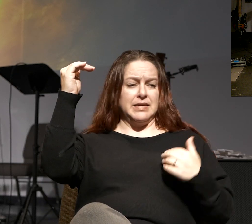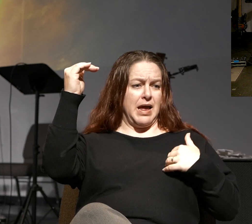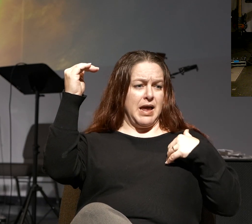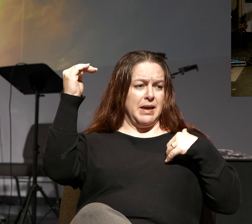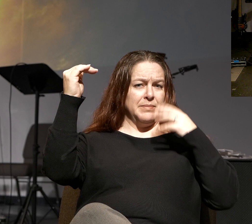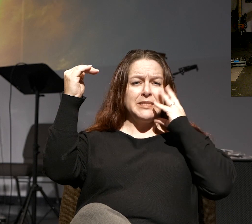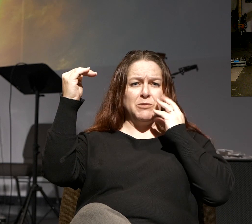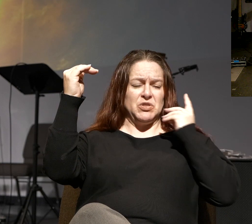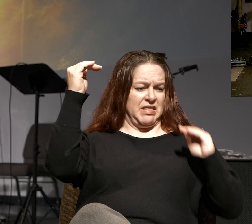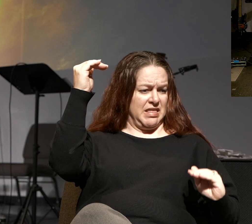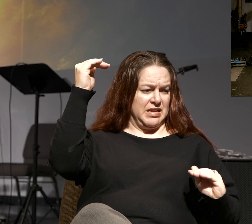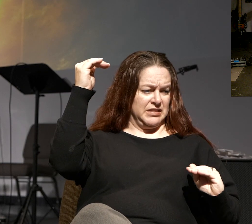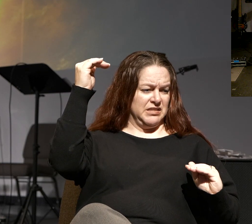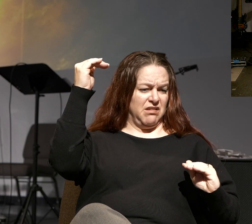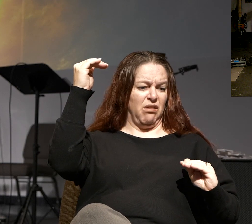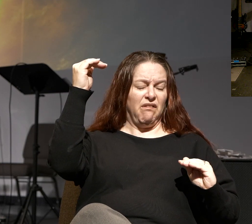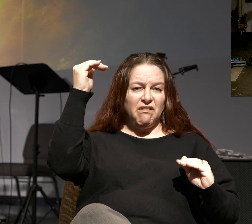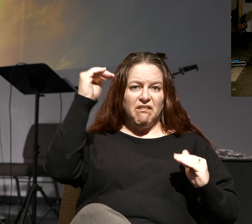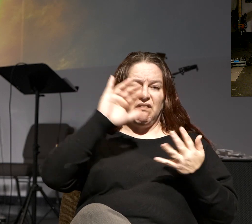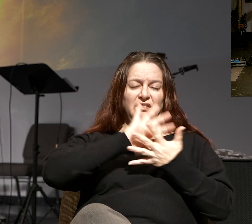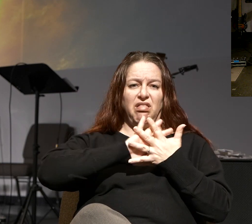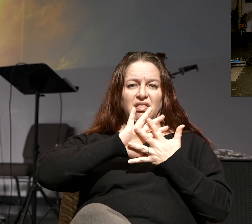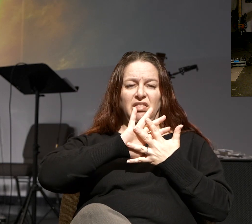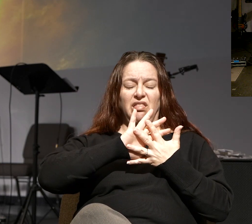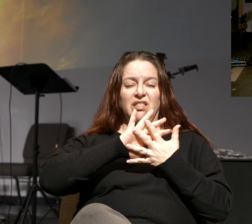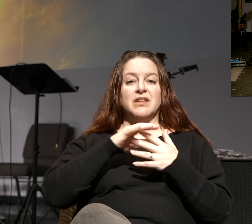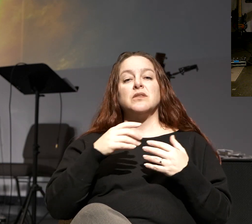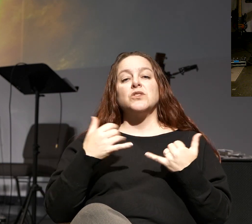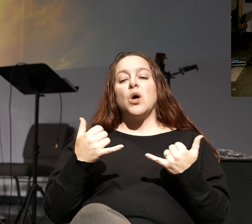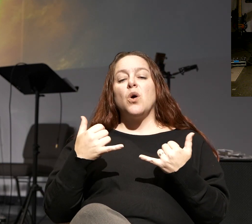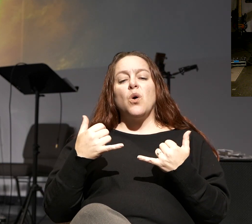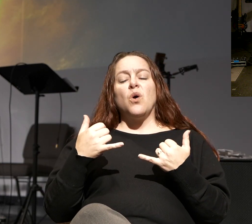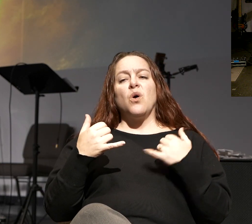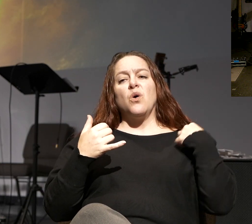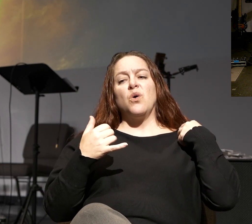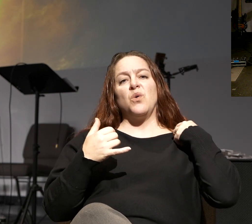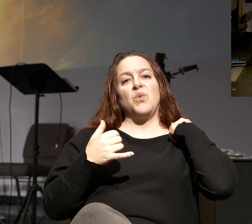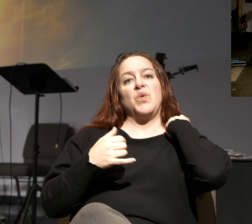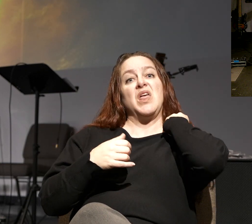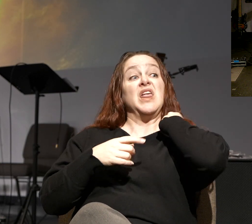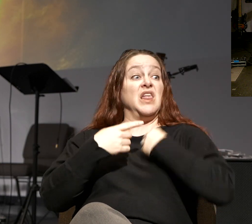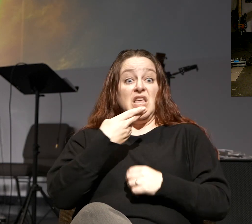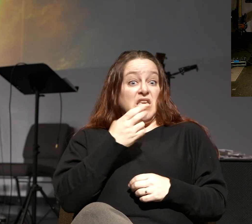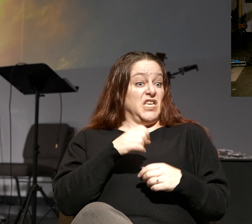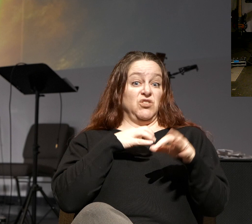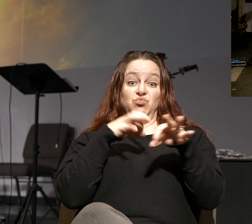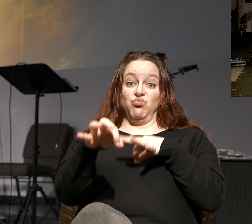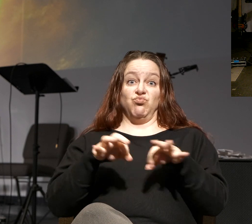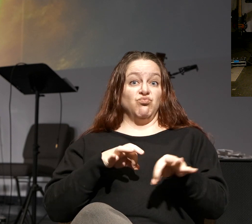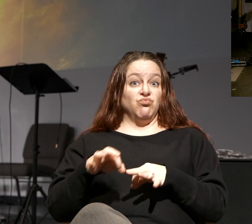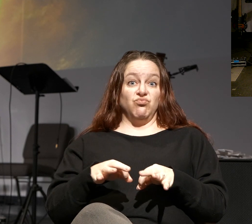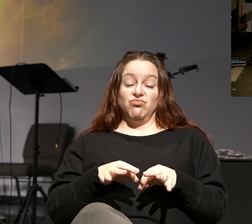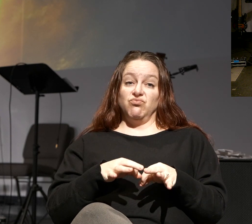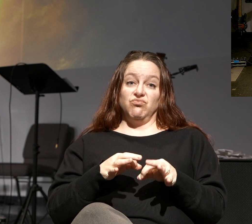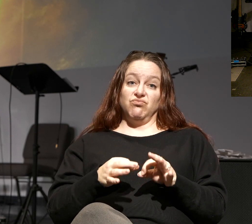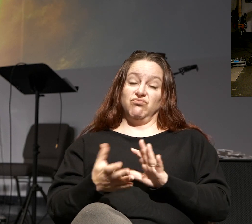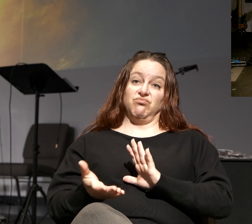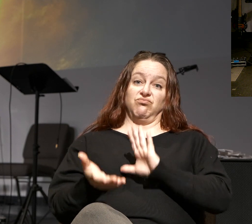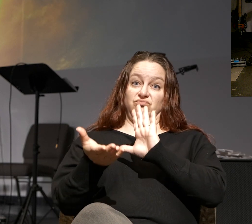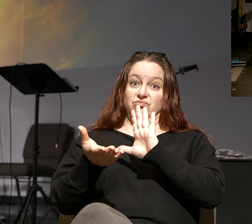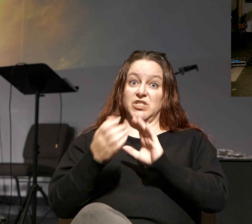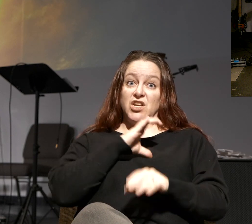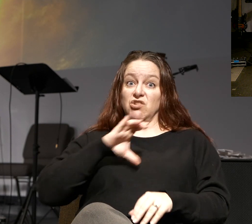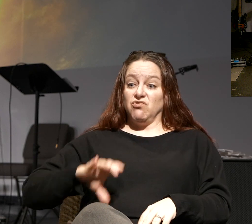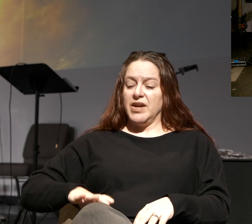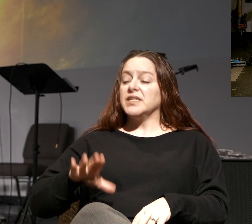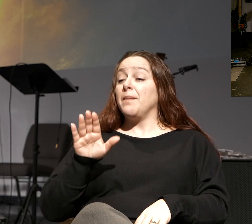was expecting. So here's the key. So he's laying it out in presenting Christ to